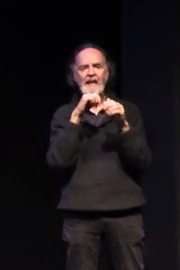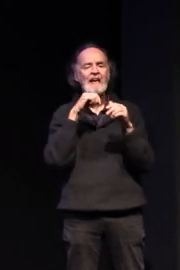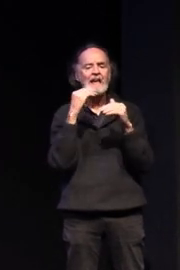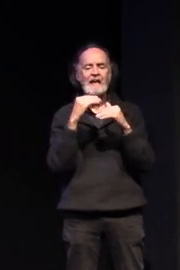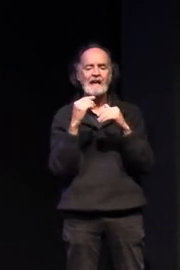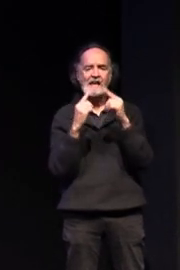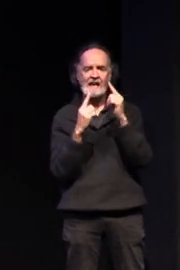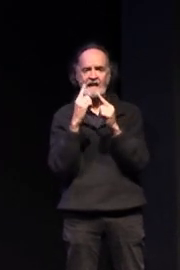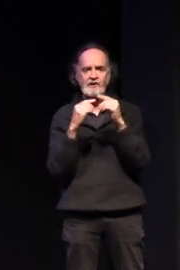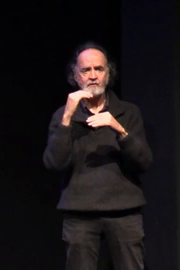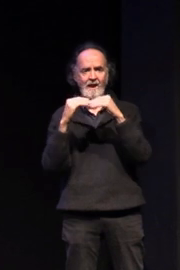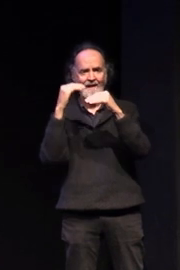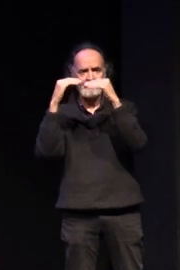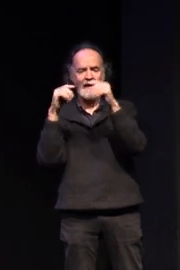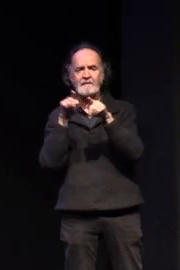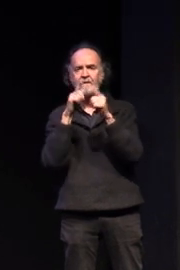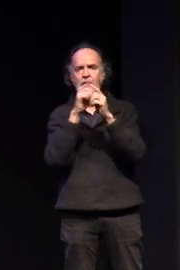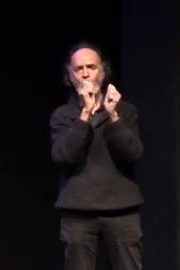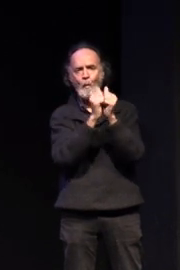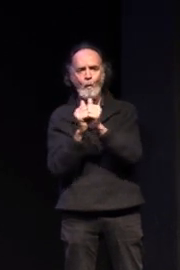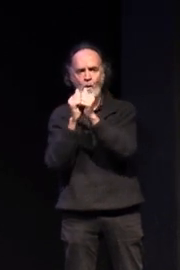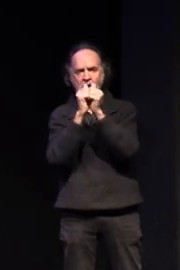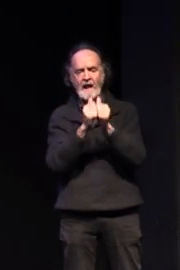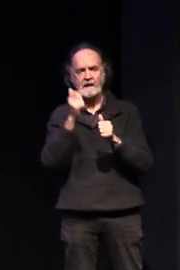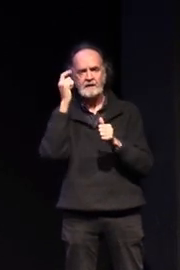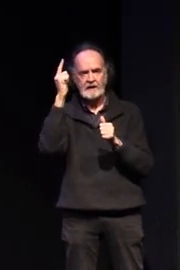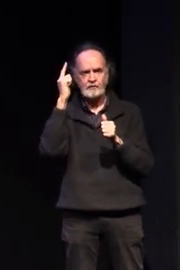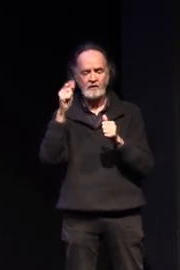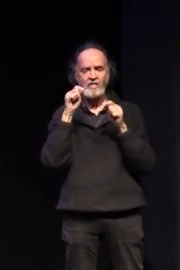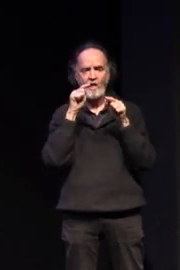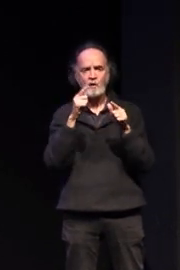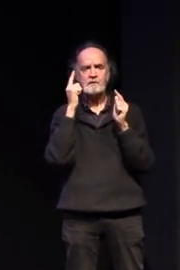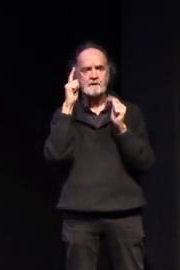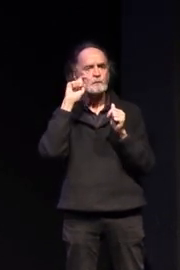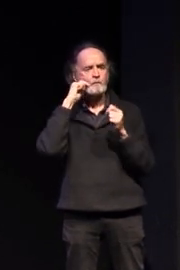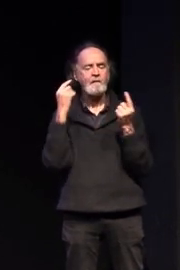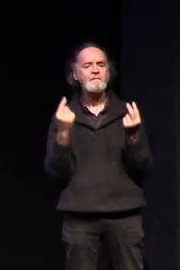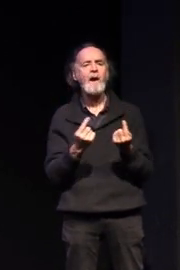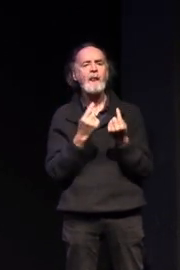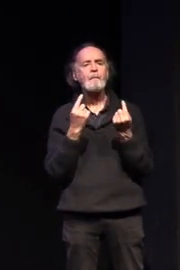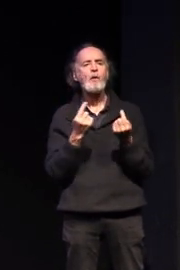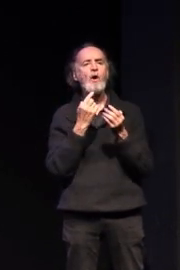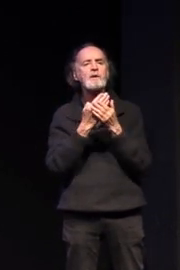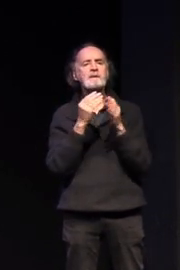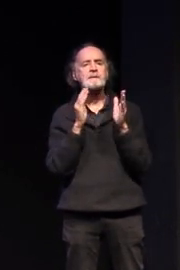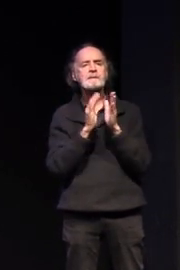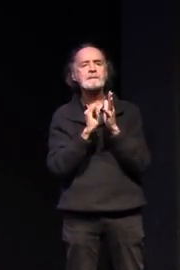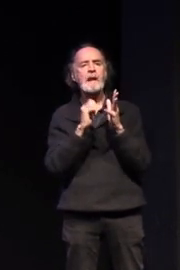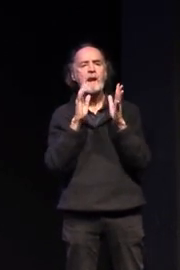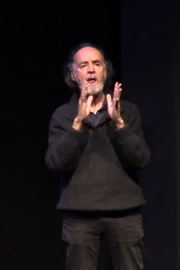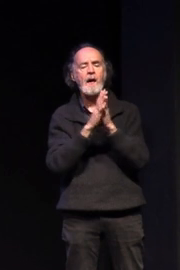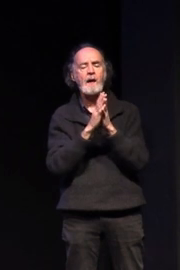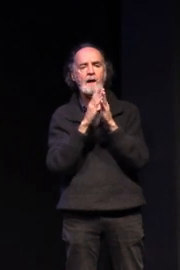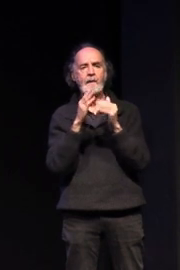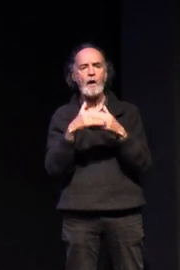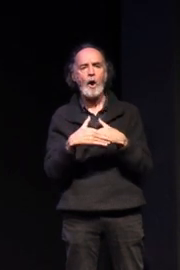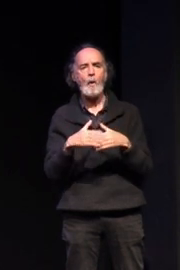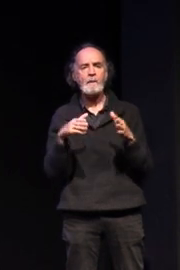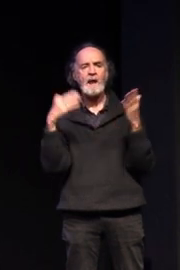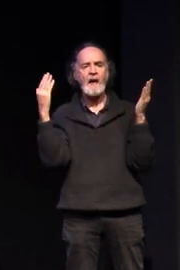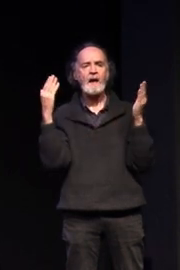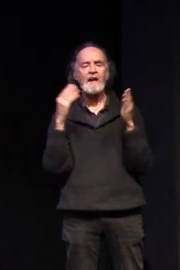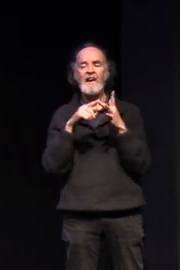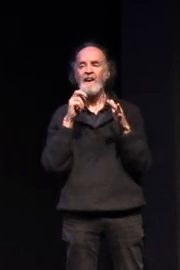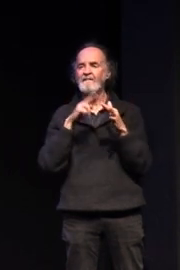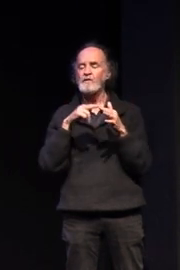being a large college those coordinators will be available on sunday um for you at the open day if you're not from one of the